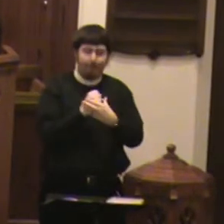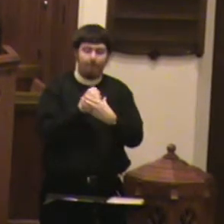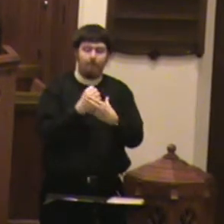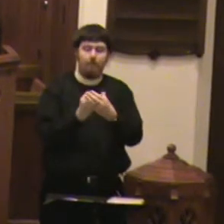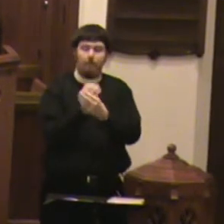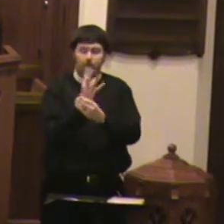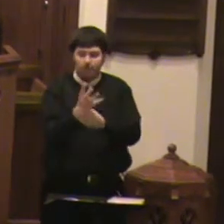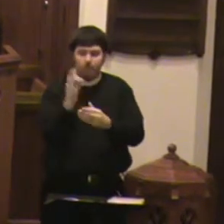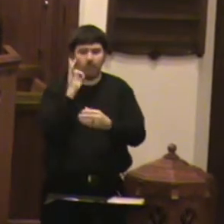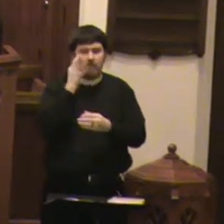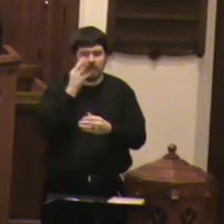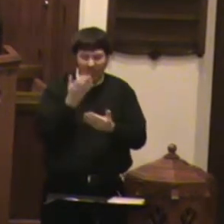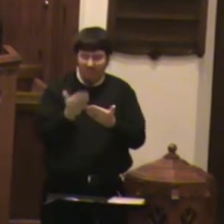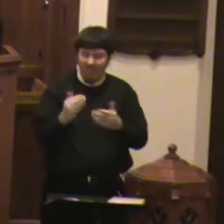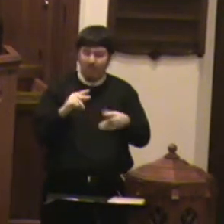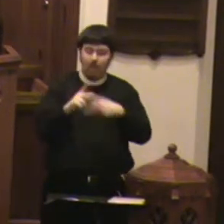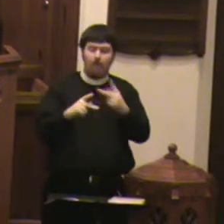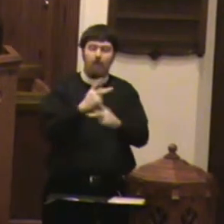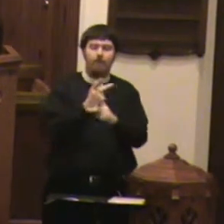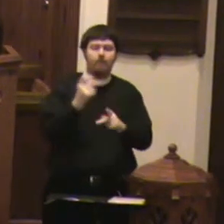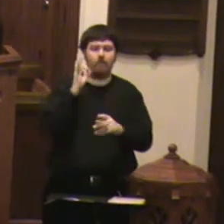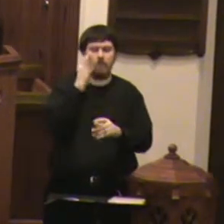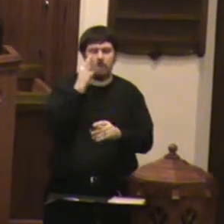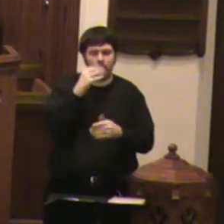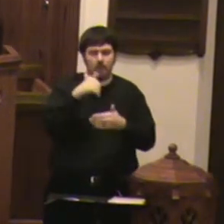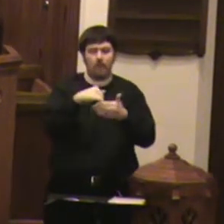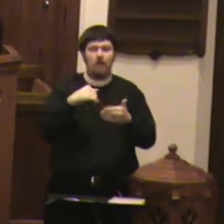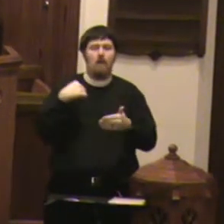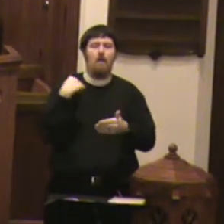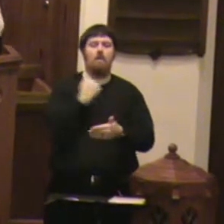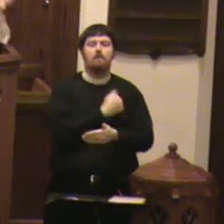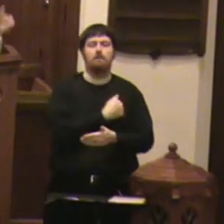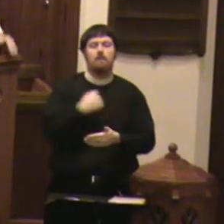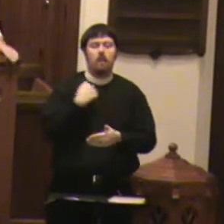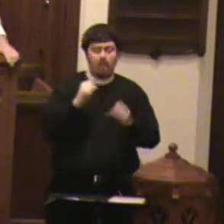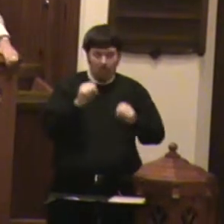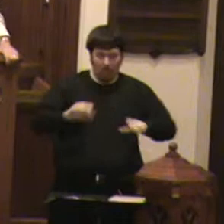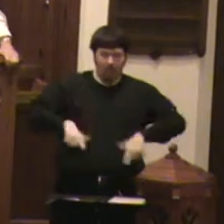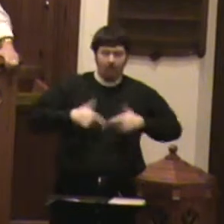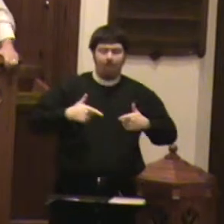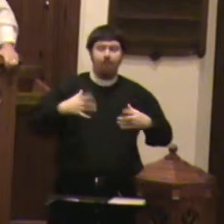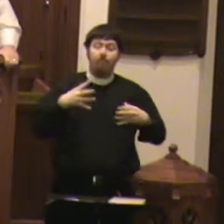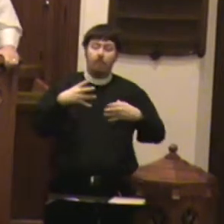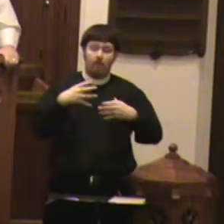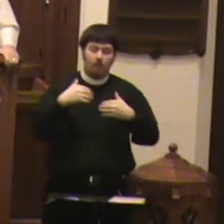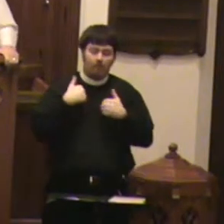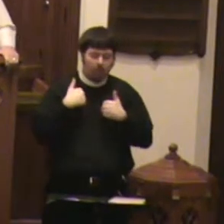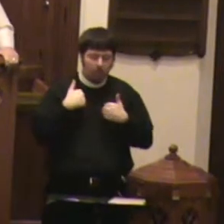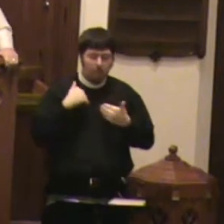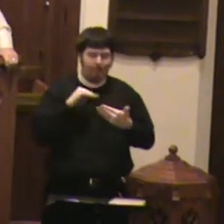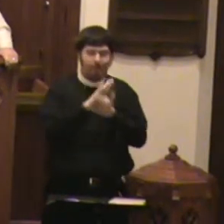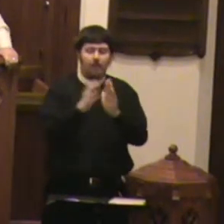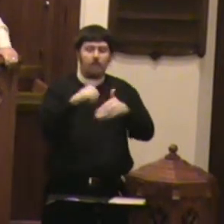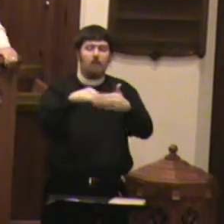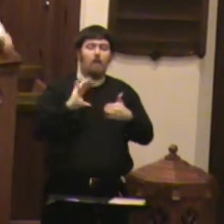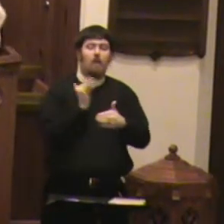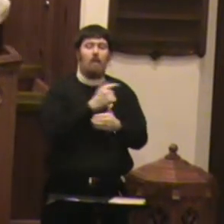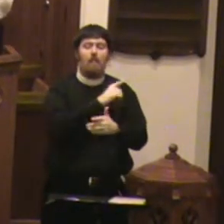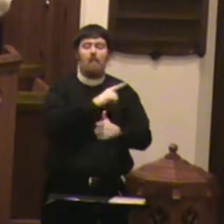this kind of fruit, in us and we can live having peace in our life. But as Jesus says,